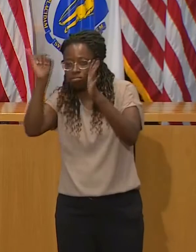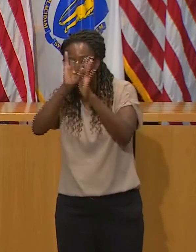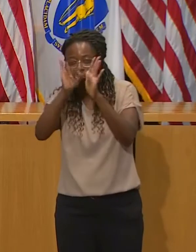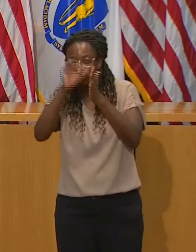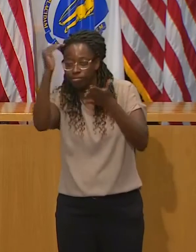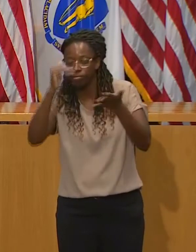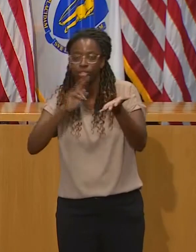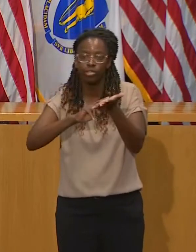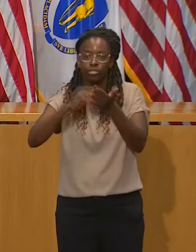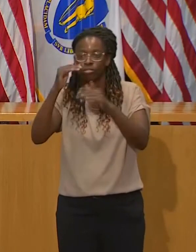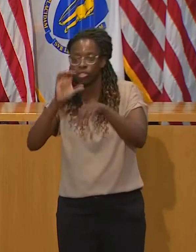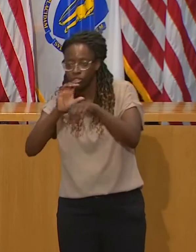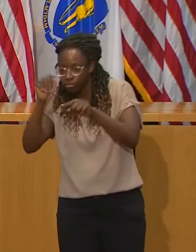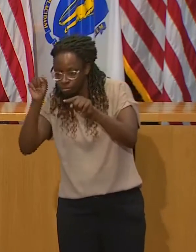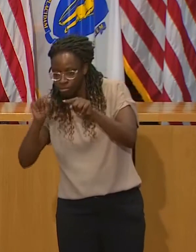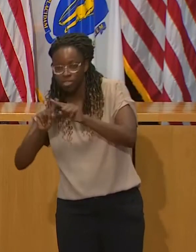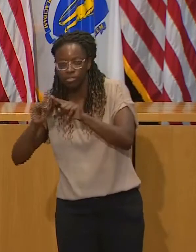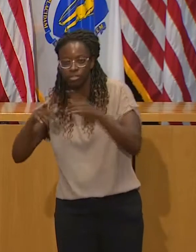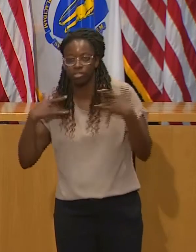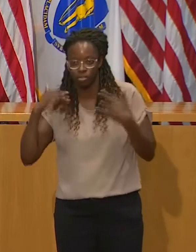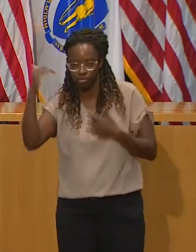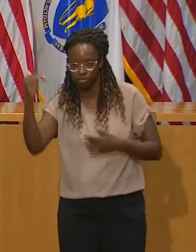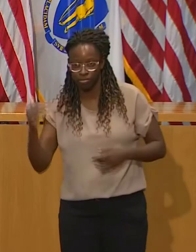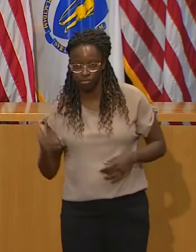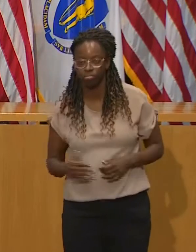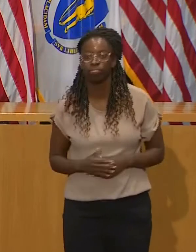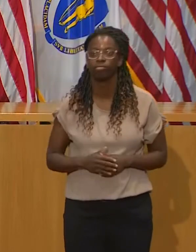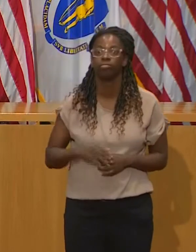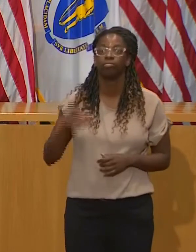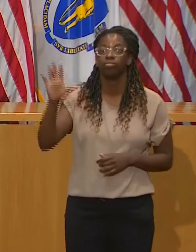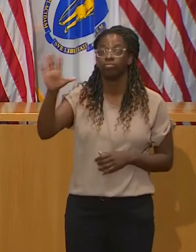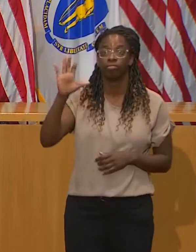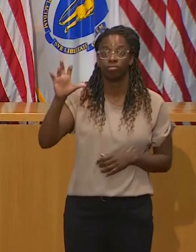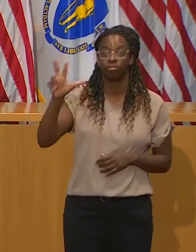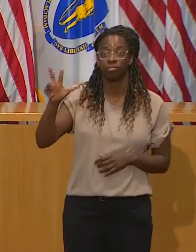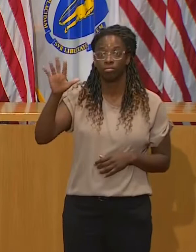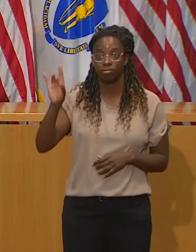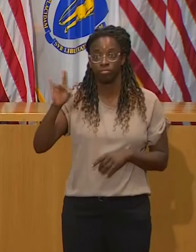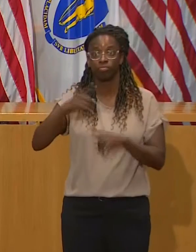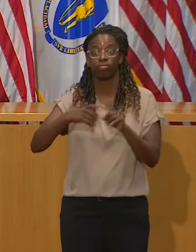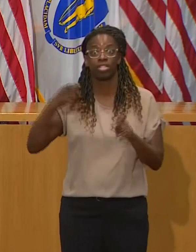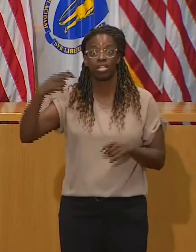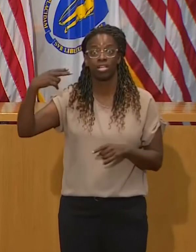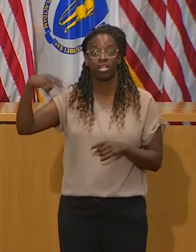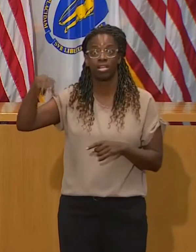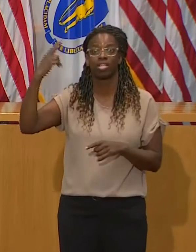associated with 19 of our highest risk communities, from Boston to Framingham.